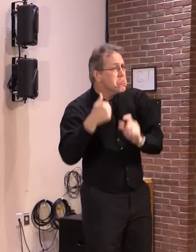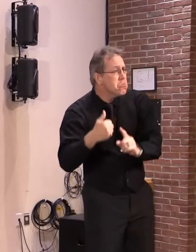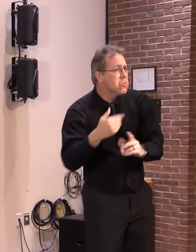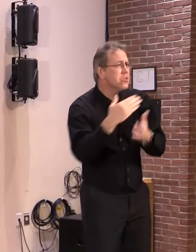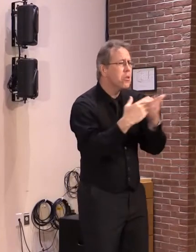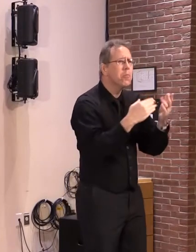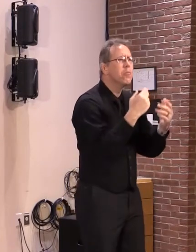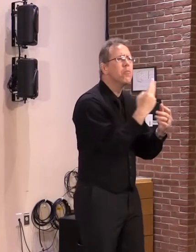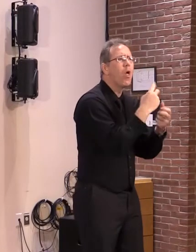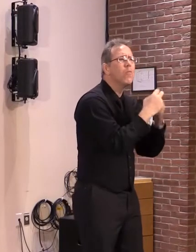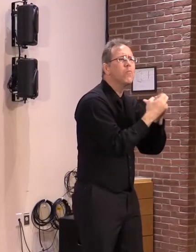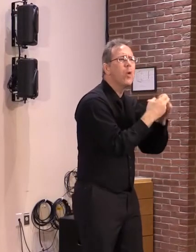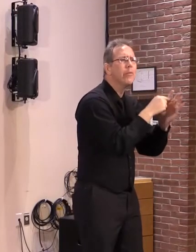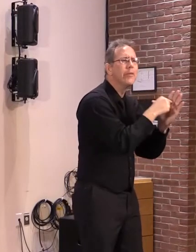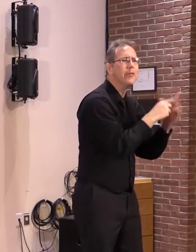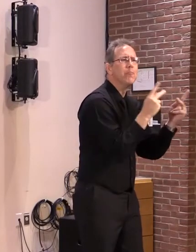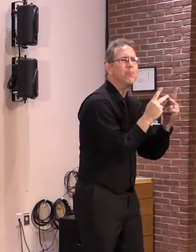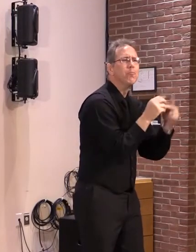Final quick point.